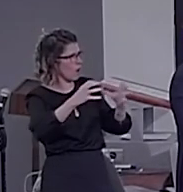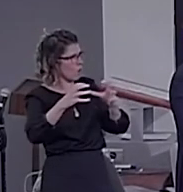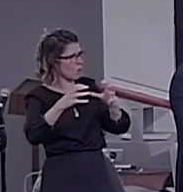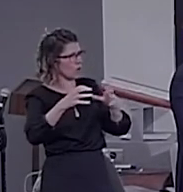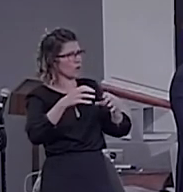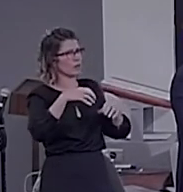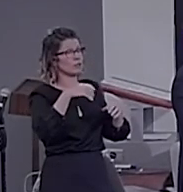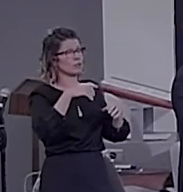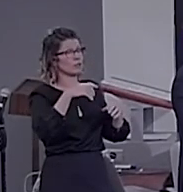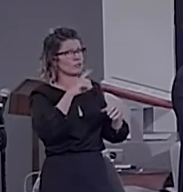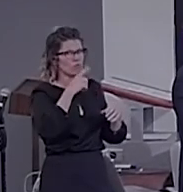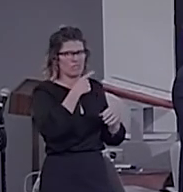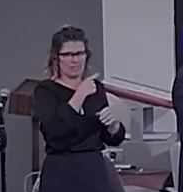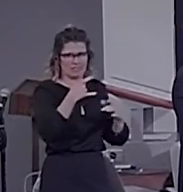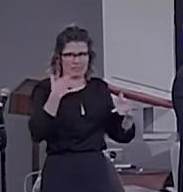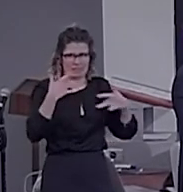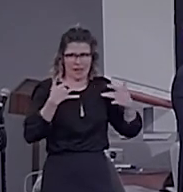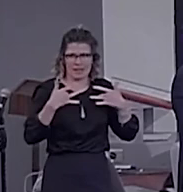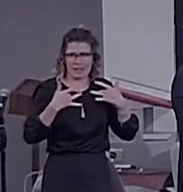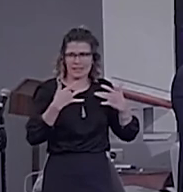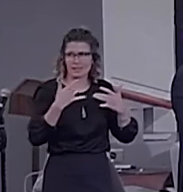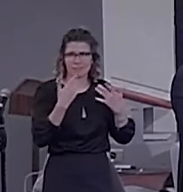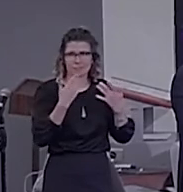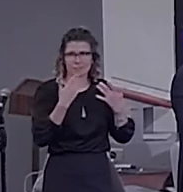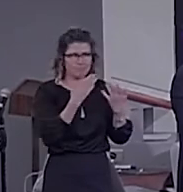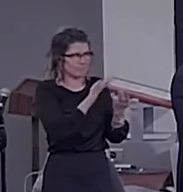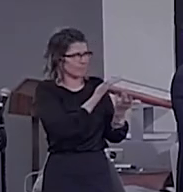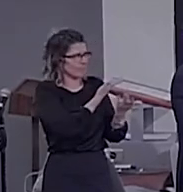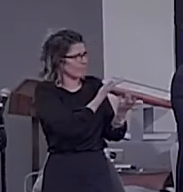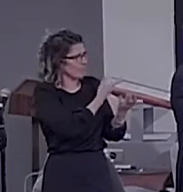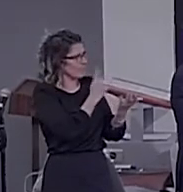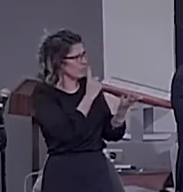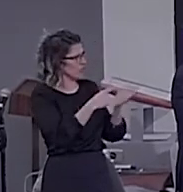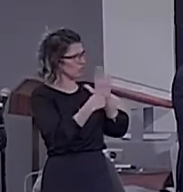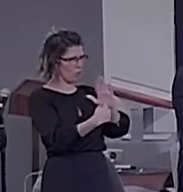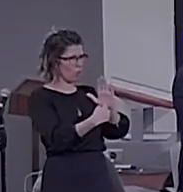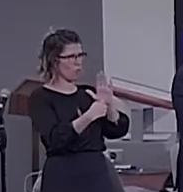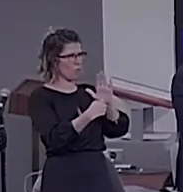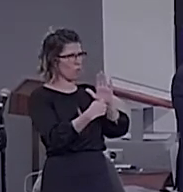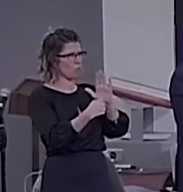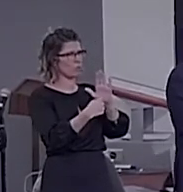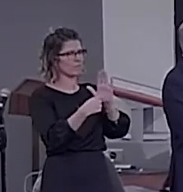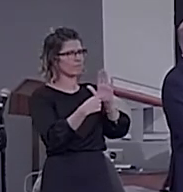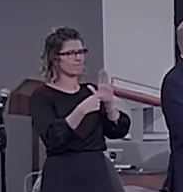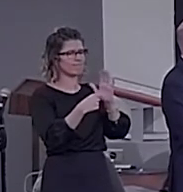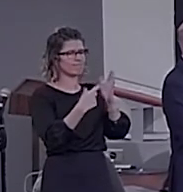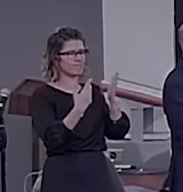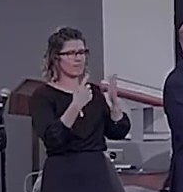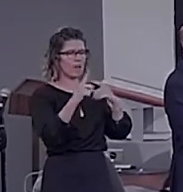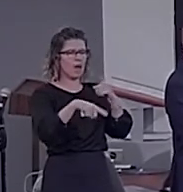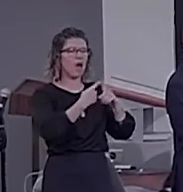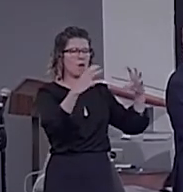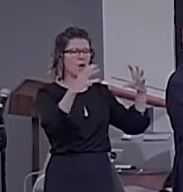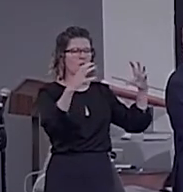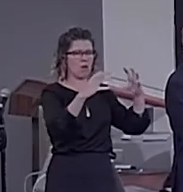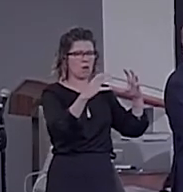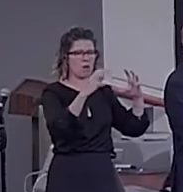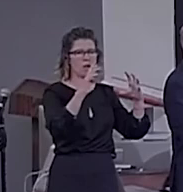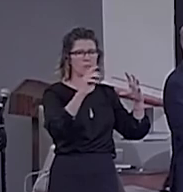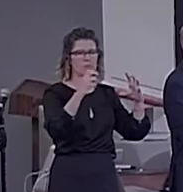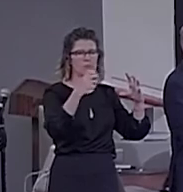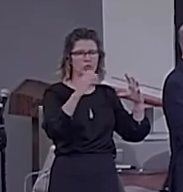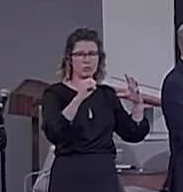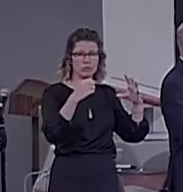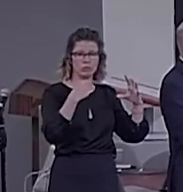show about merge. And I was wondering what the